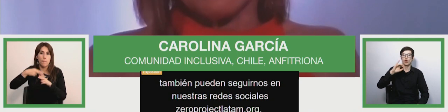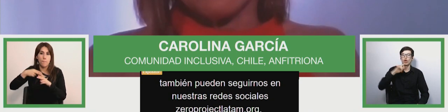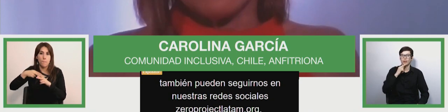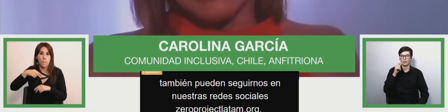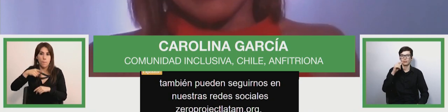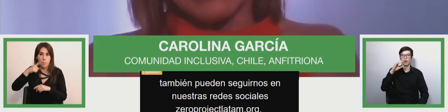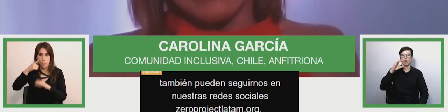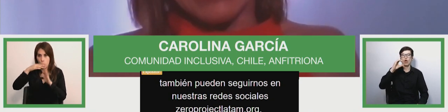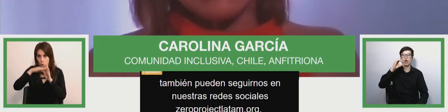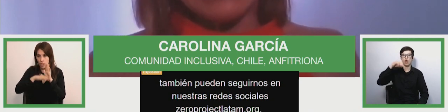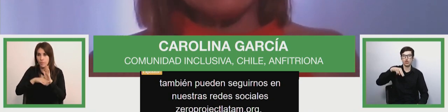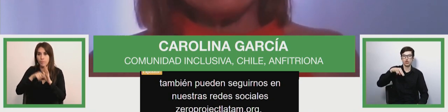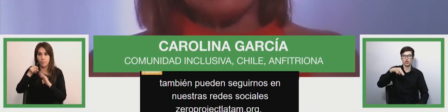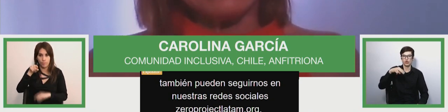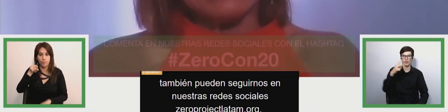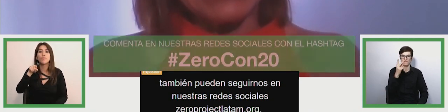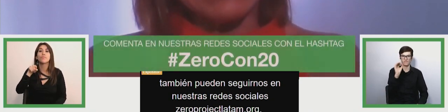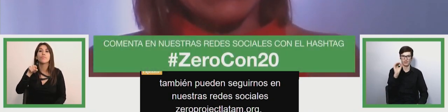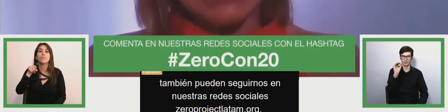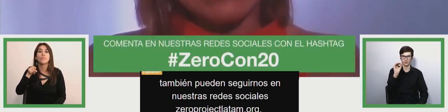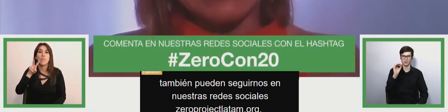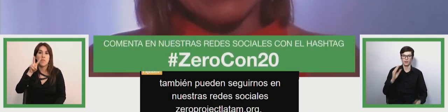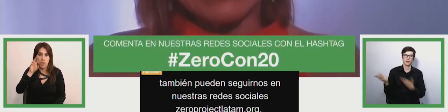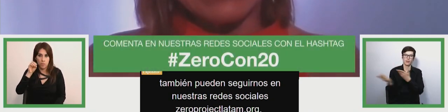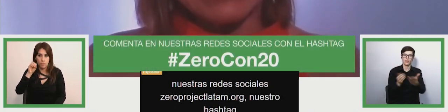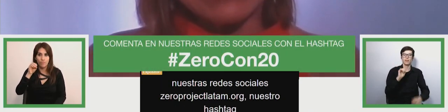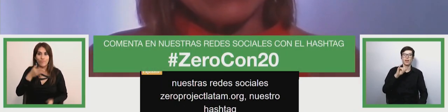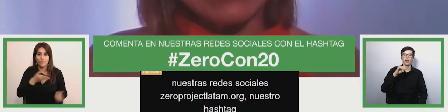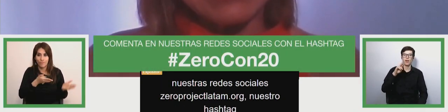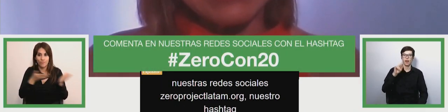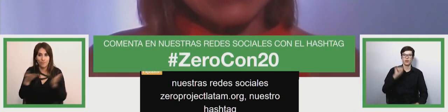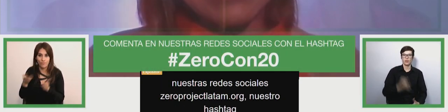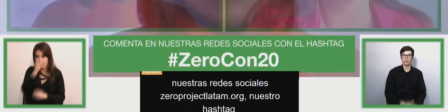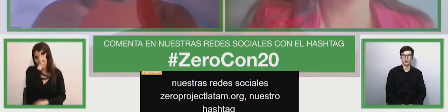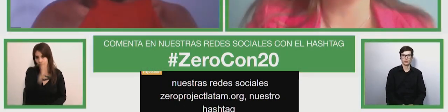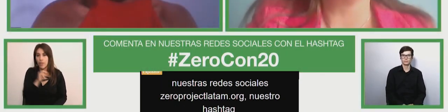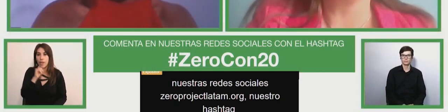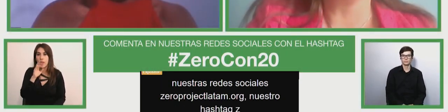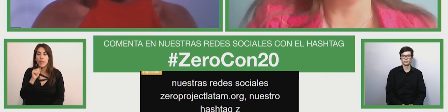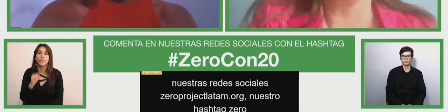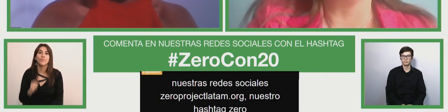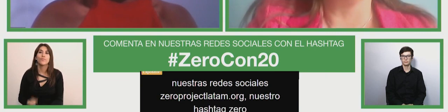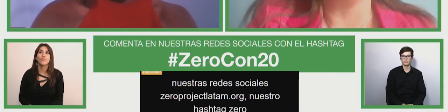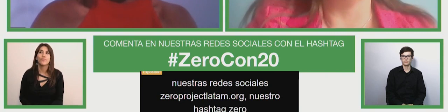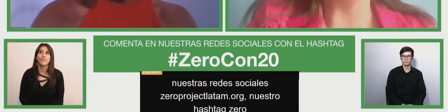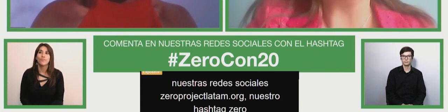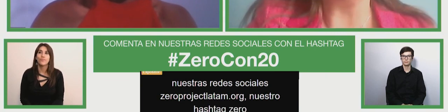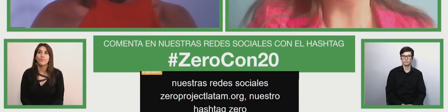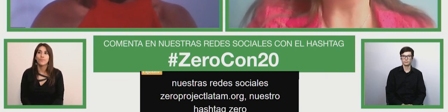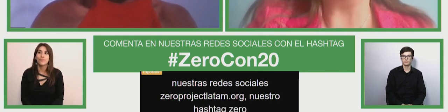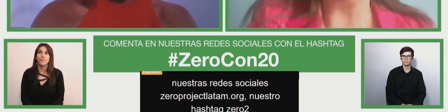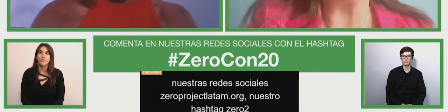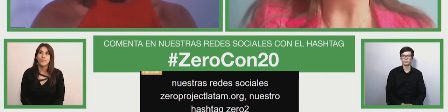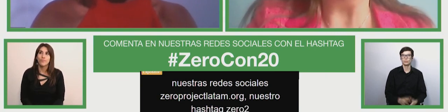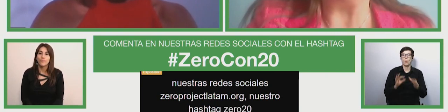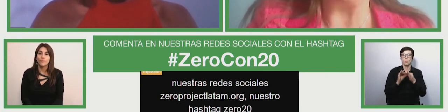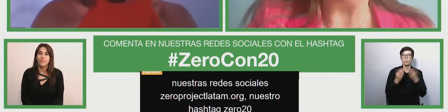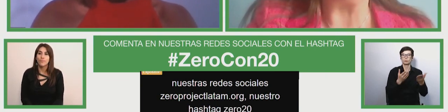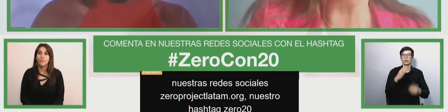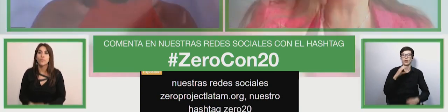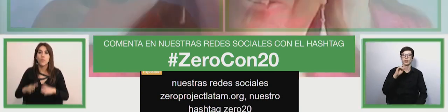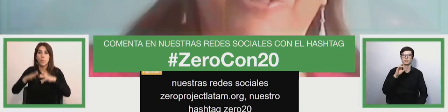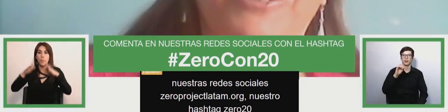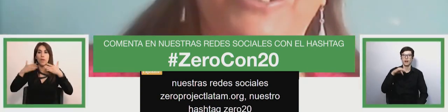latam.org please continue Alejandro thank you Carolina